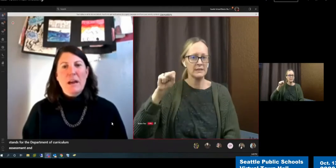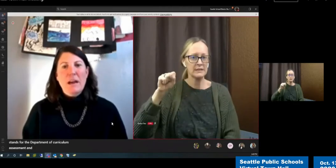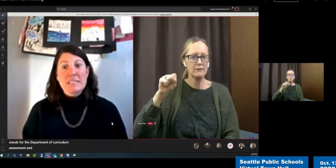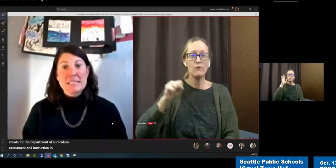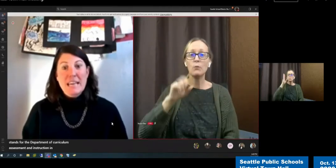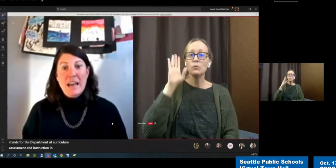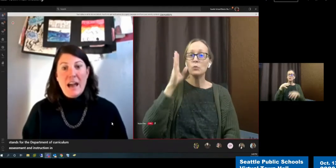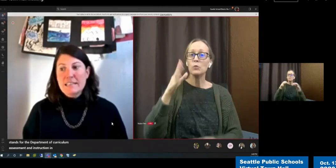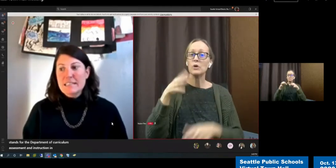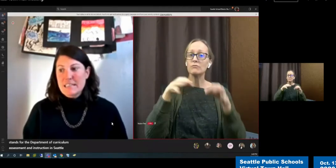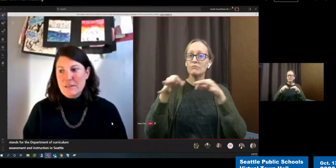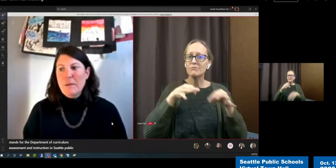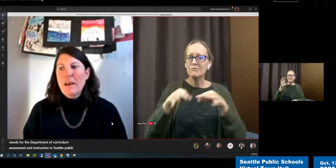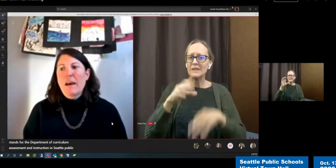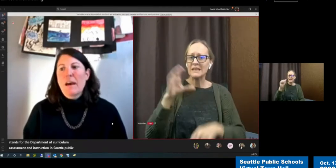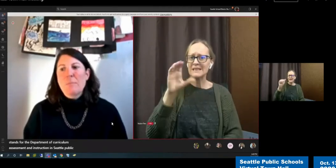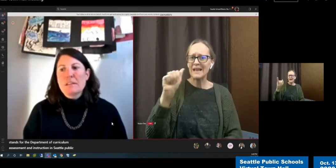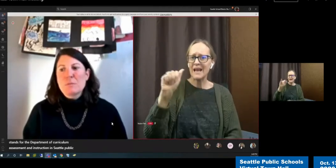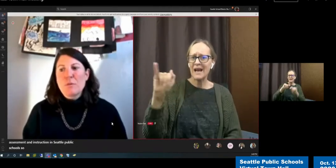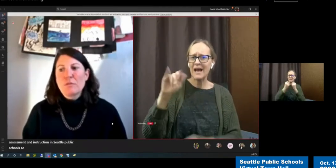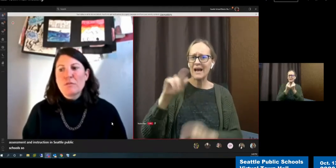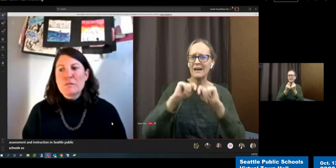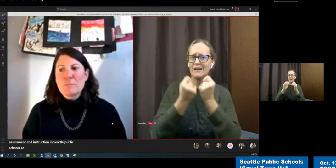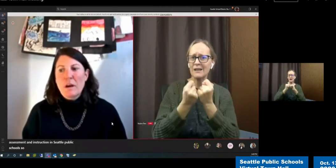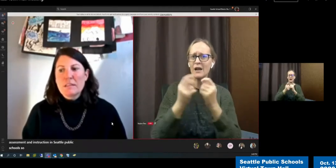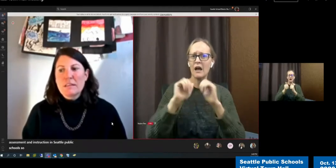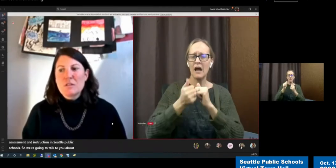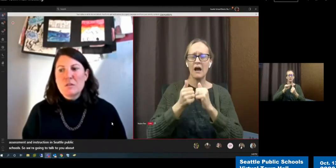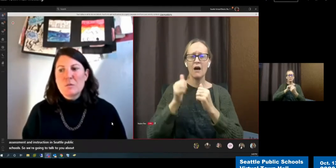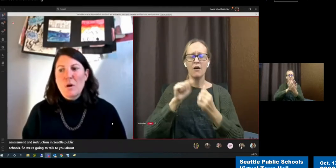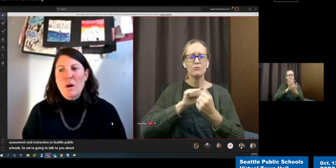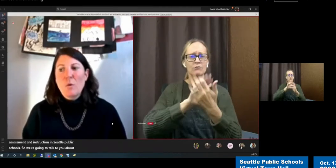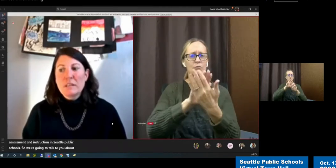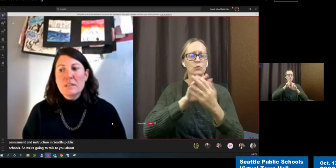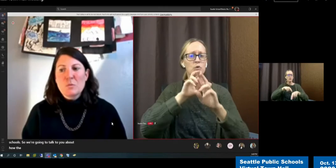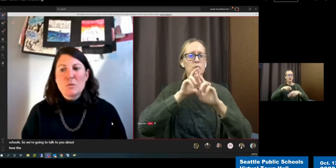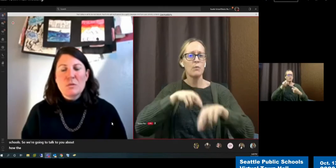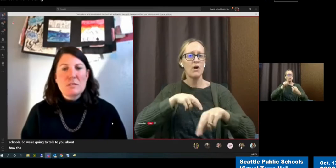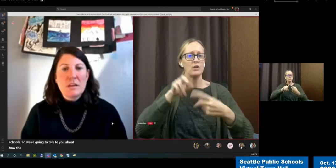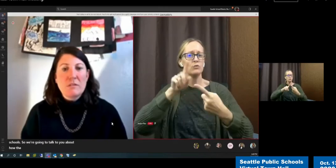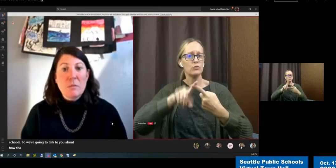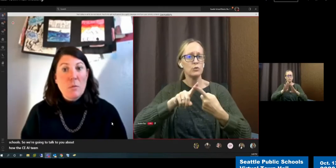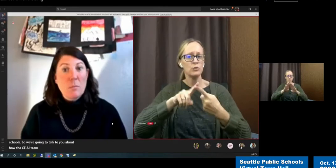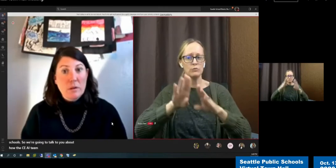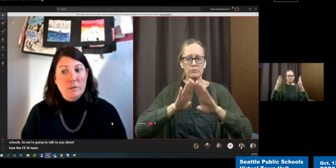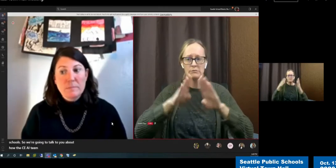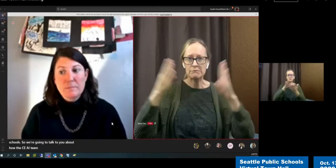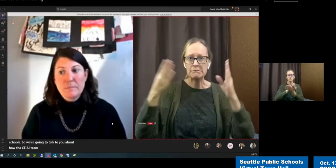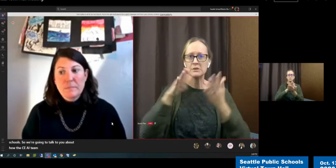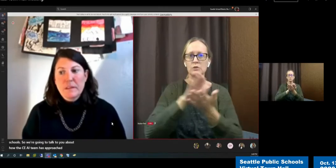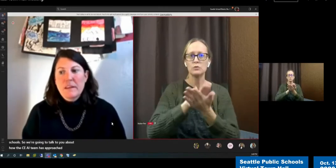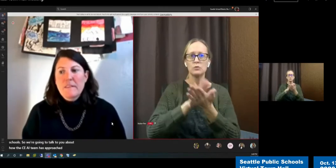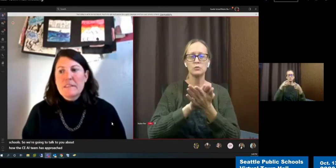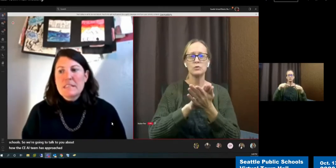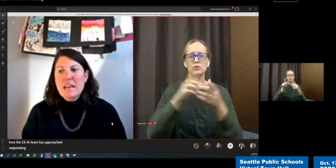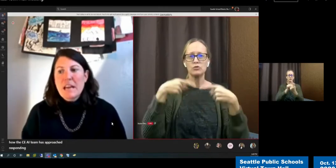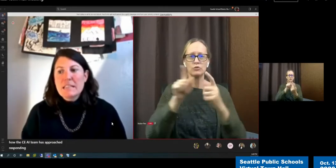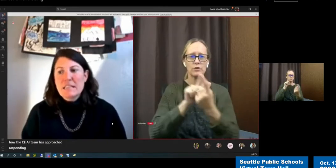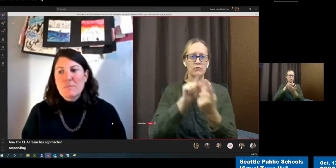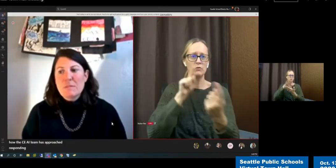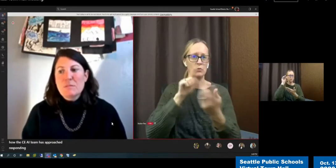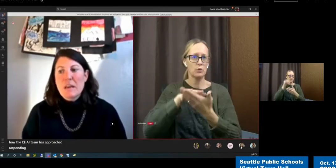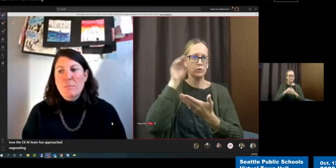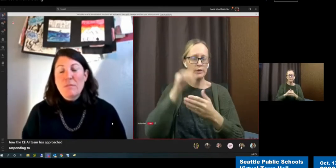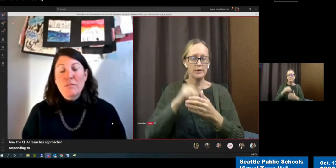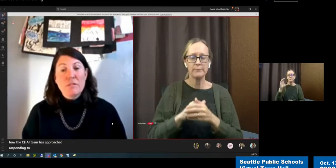about how the CAI team has approached responding to opening schools in a remote model. The CAI